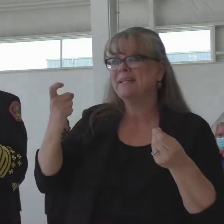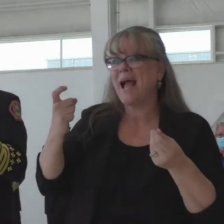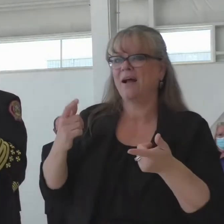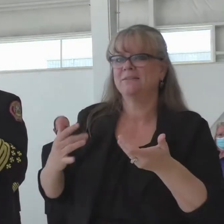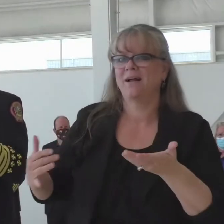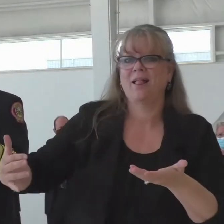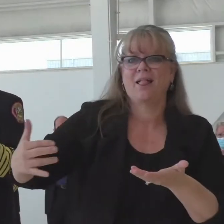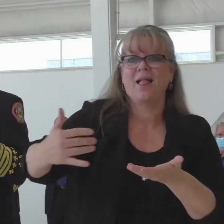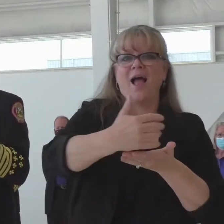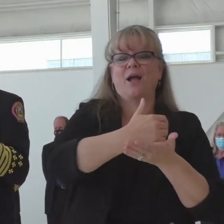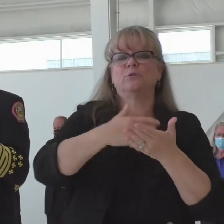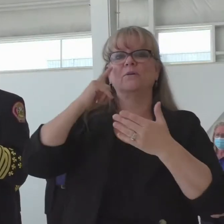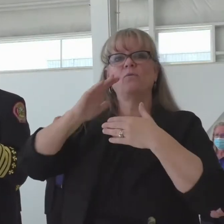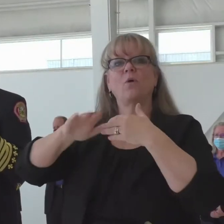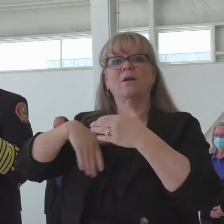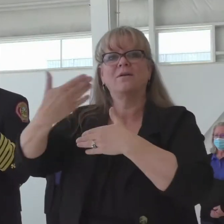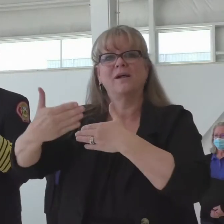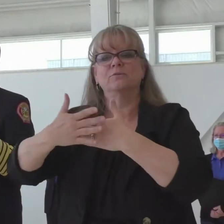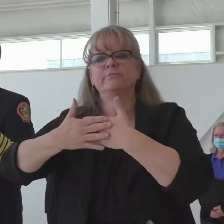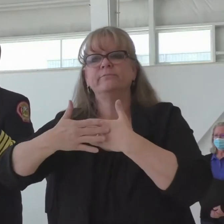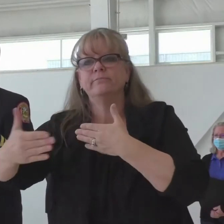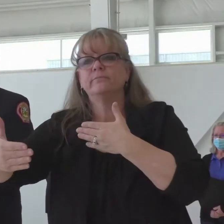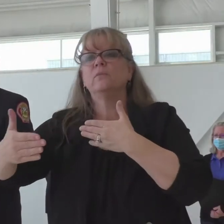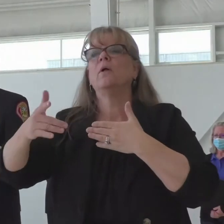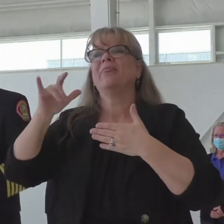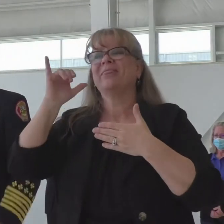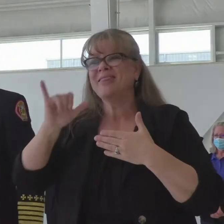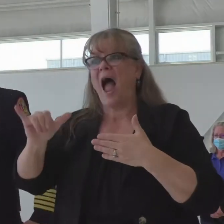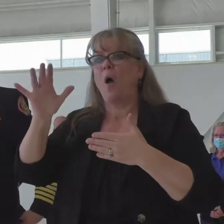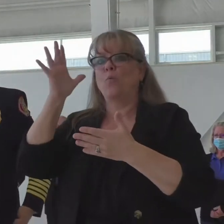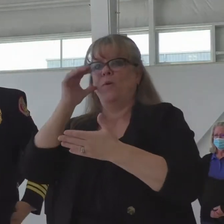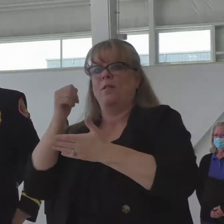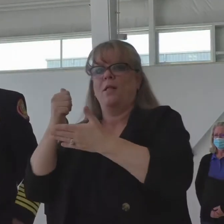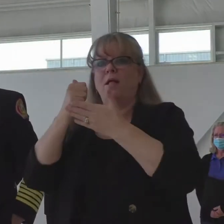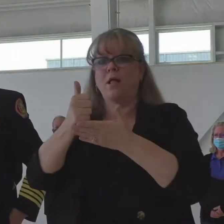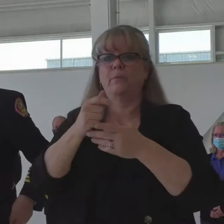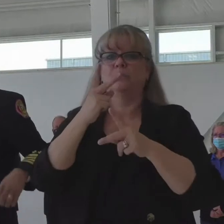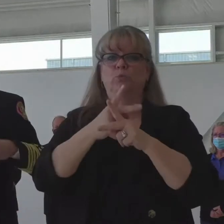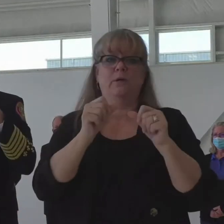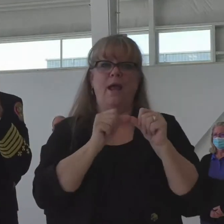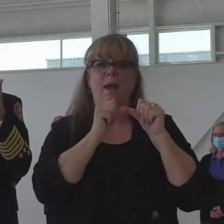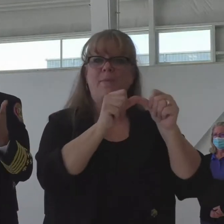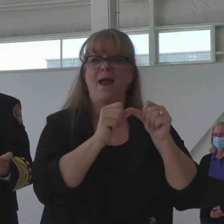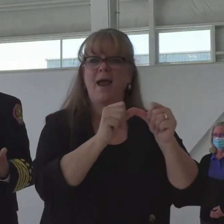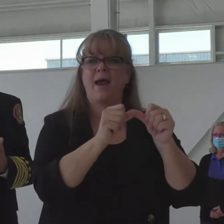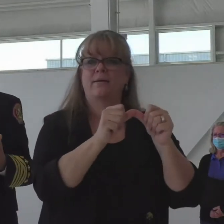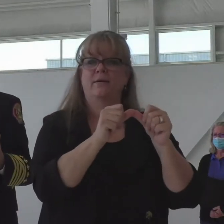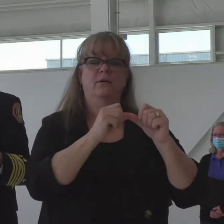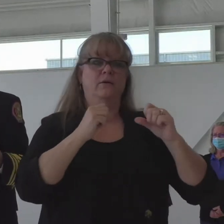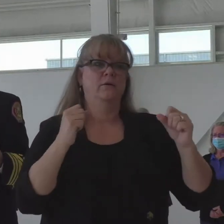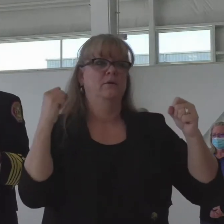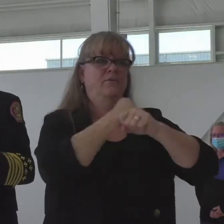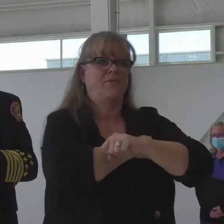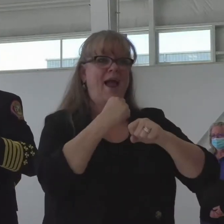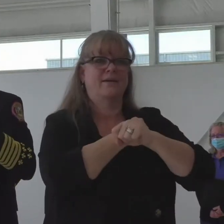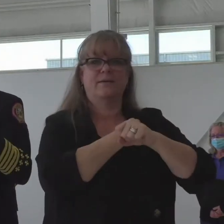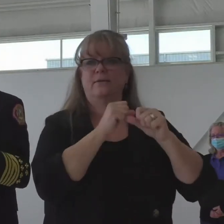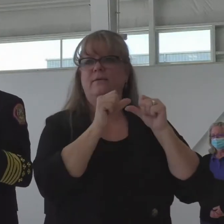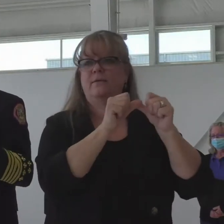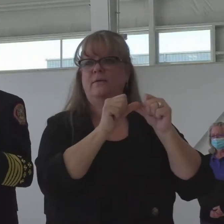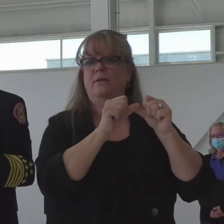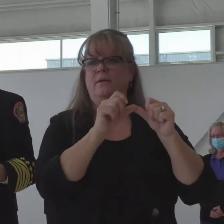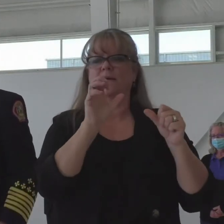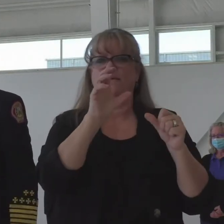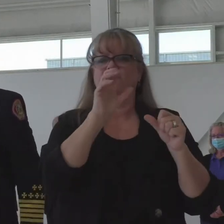come will be very important as well to maintain the firefighting forces that we have in this state to provide for not only wildfire events, but any